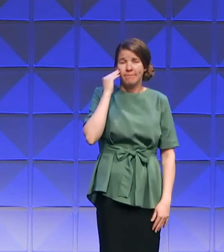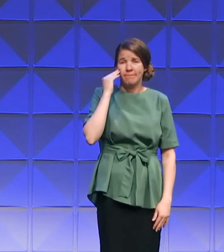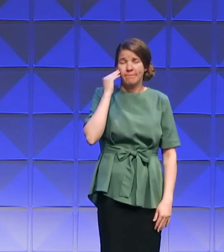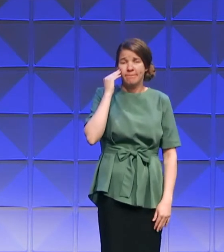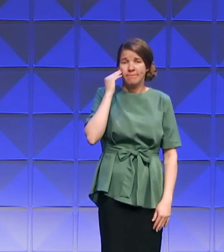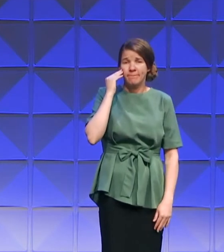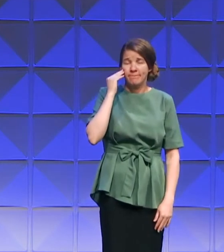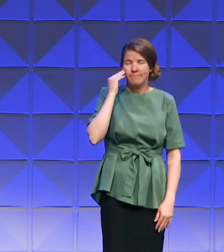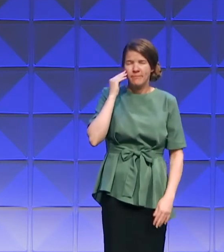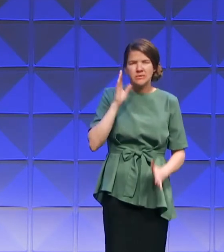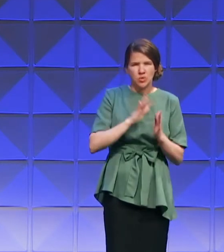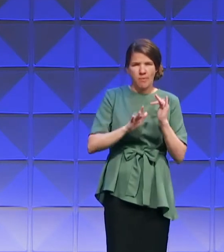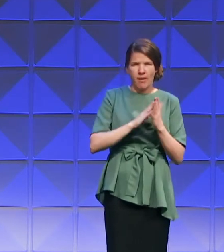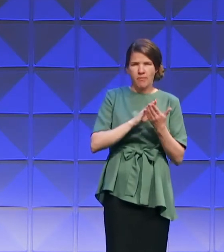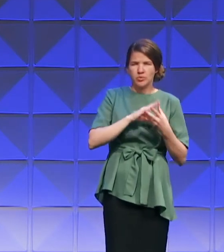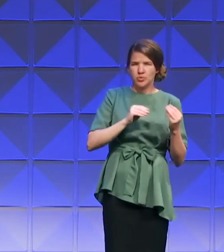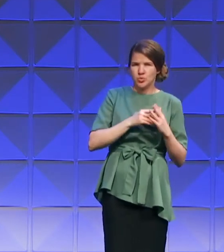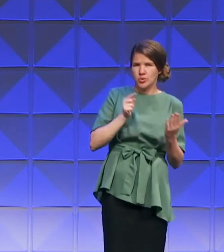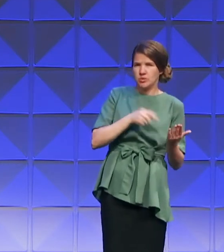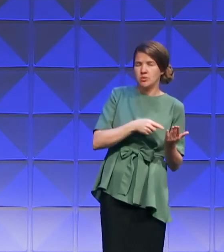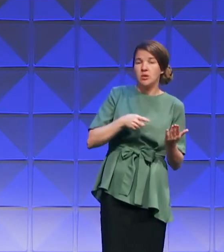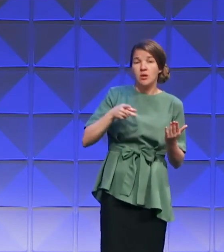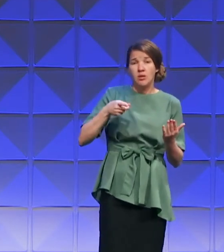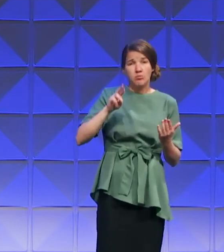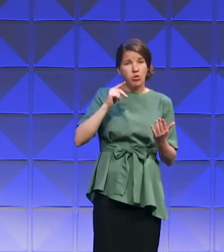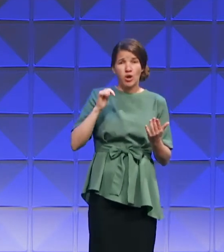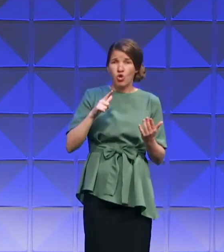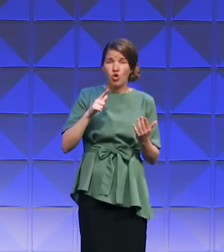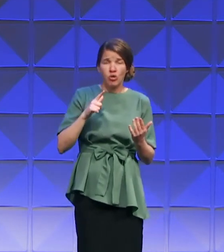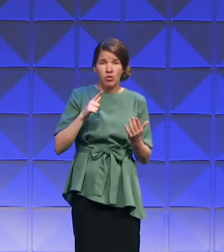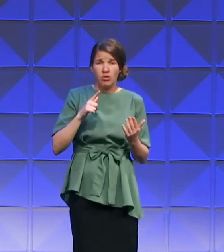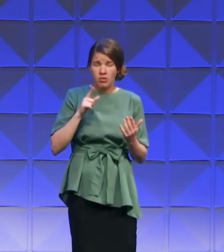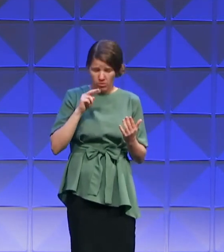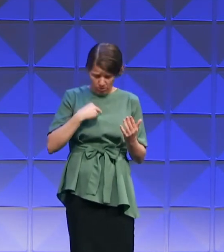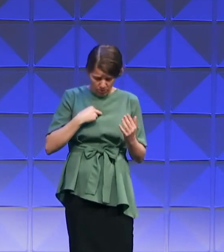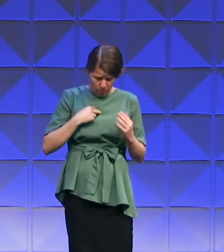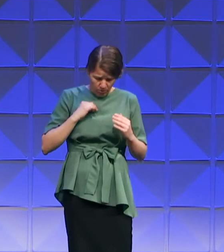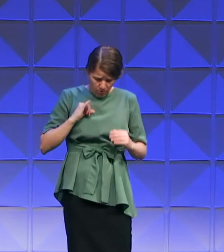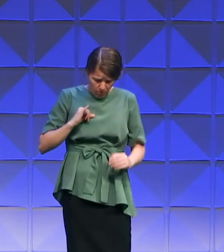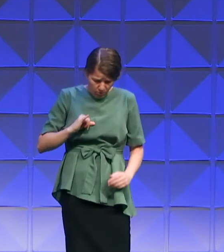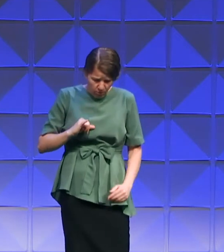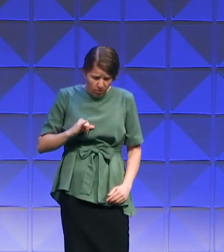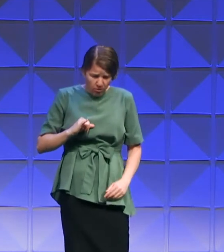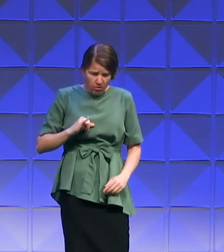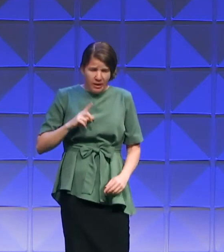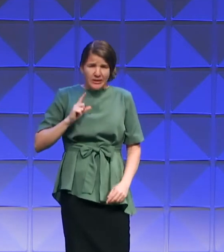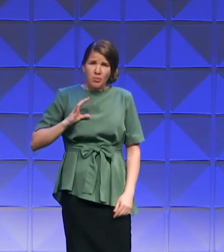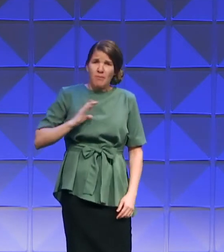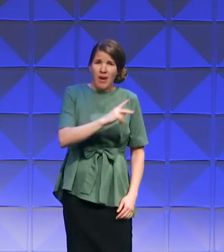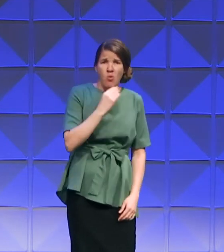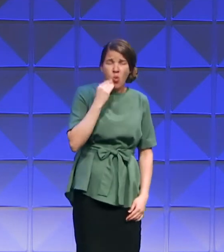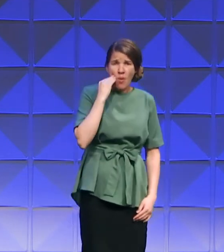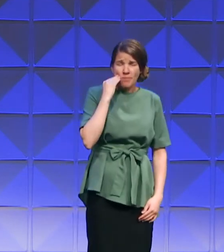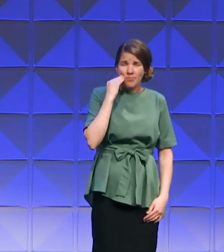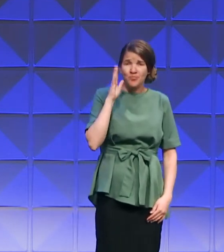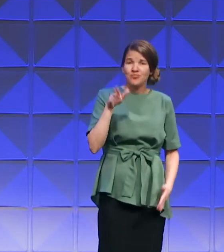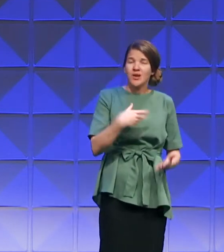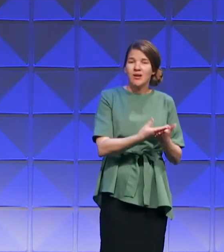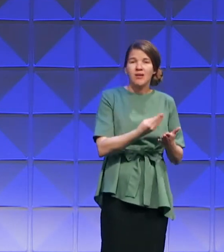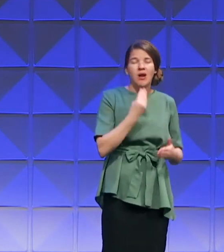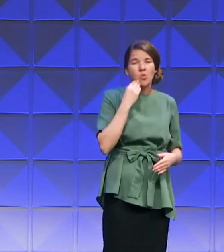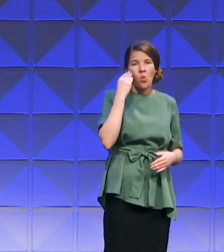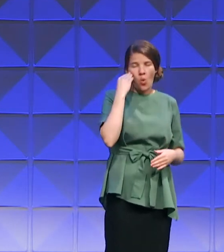prodigal realized, he came to himself, and he said, I'm returning home. When he got home, he had a renewed